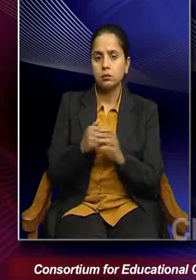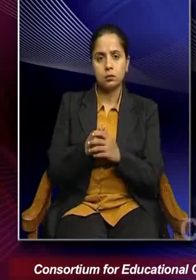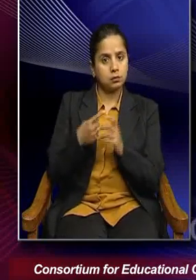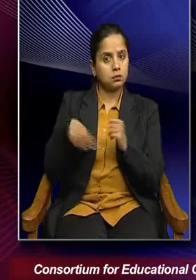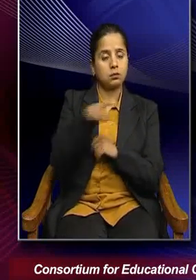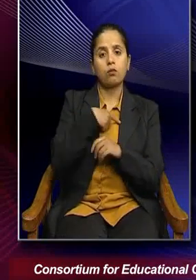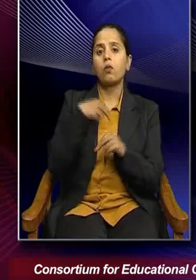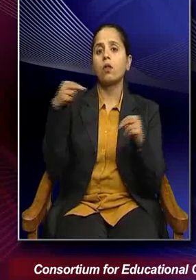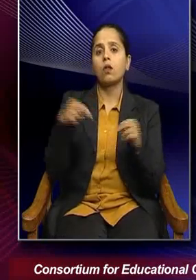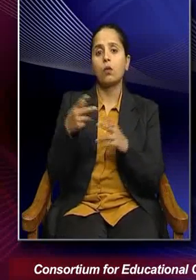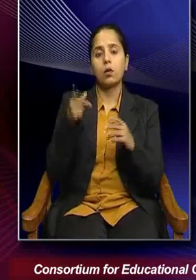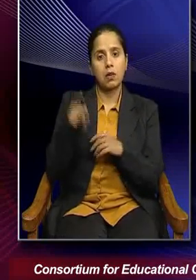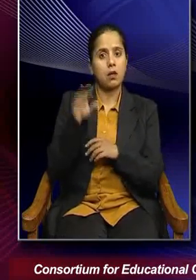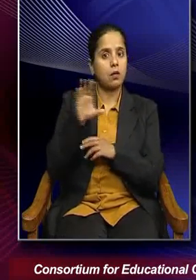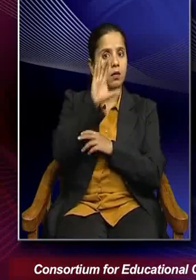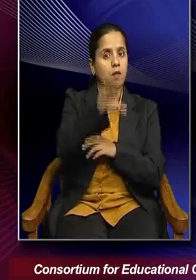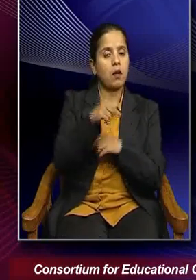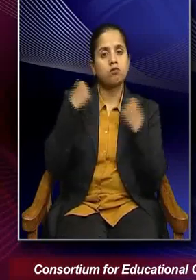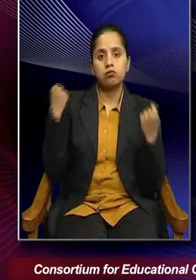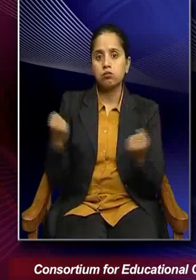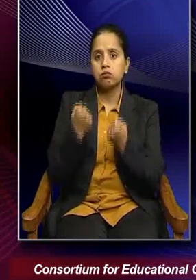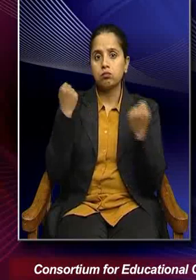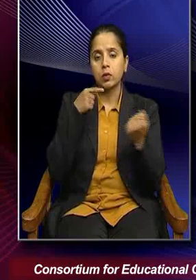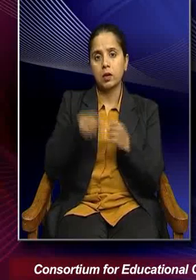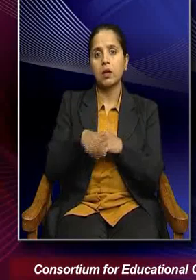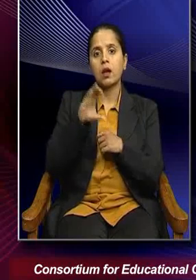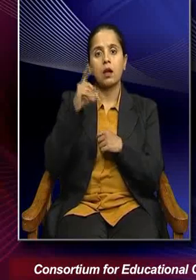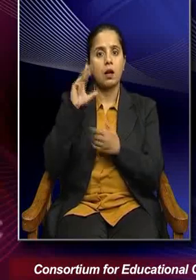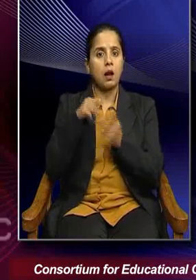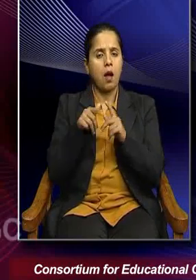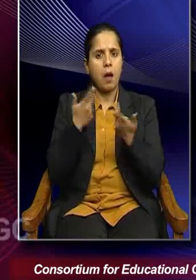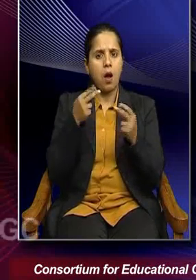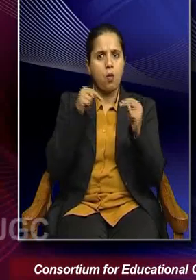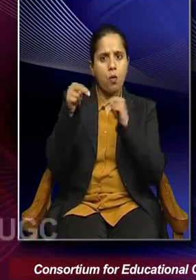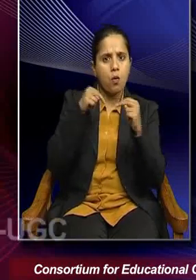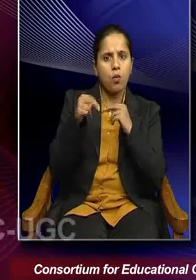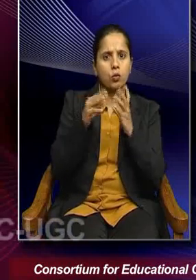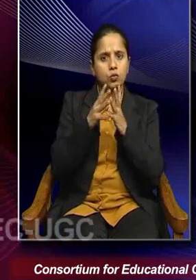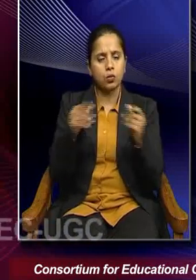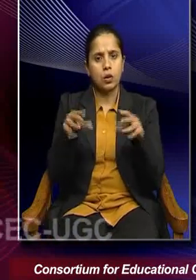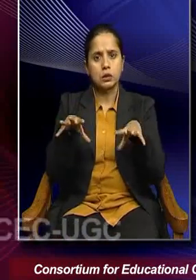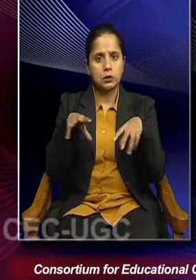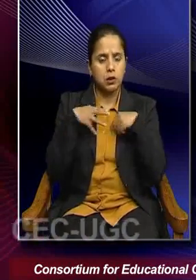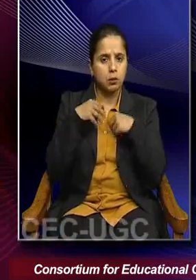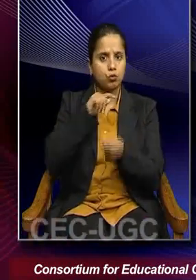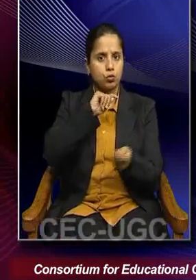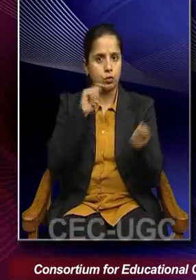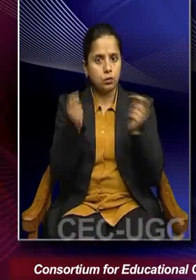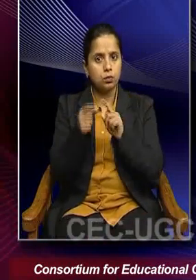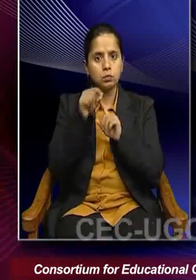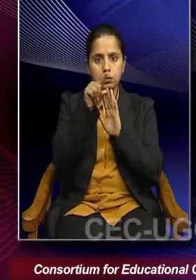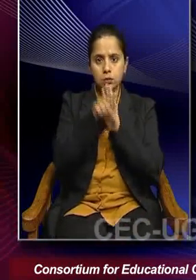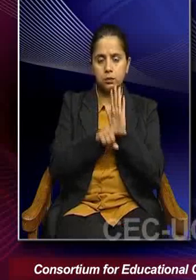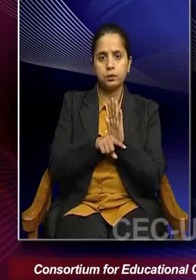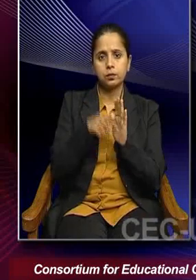need to invest into efforts of climate mitigation, climate adaptation and policies